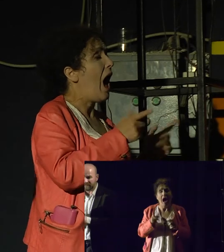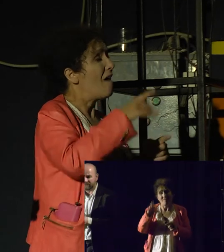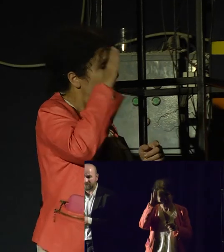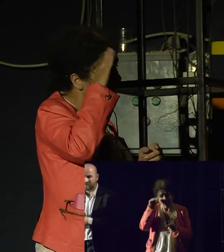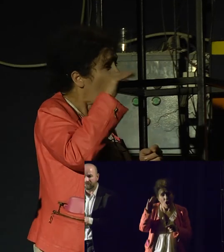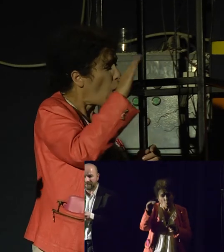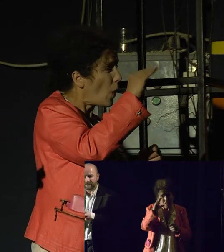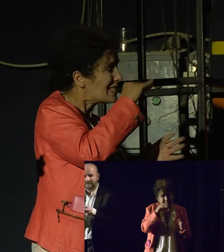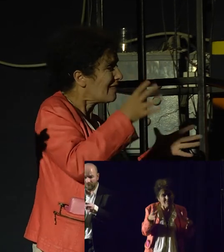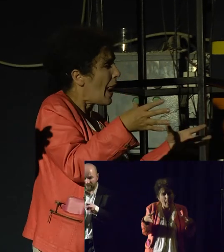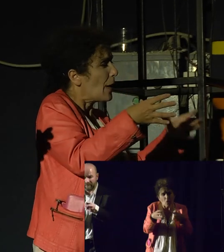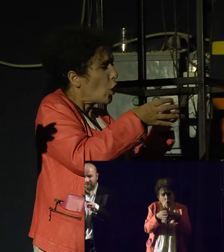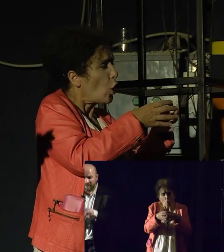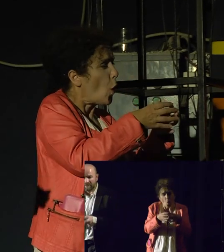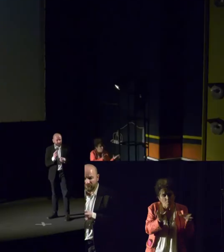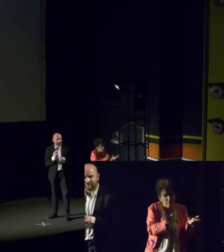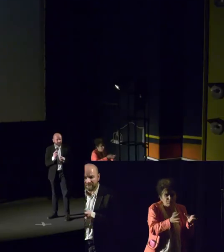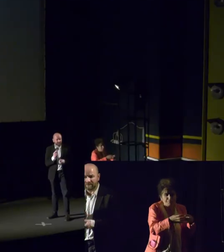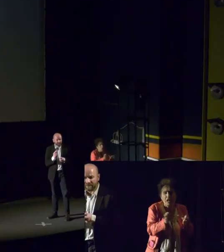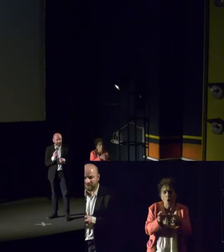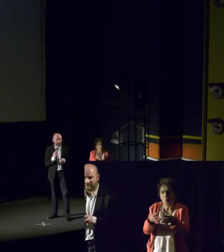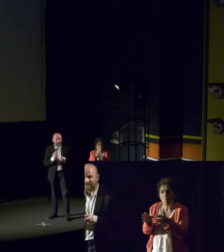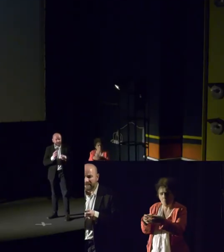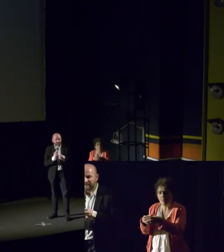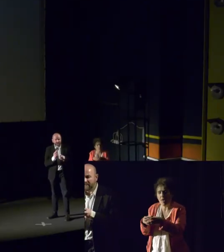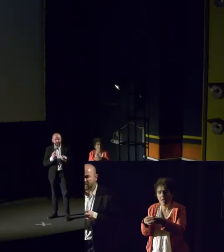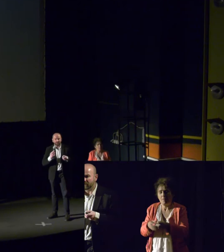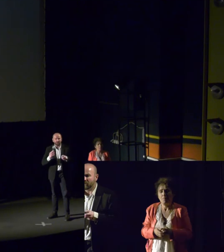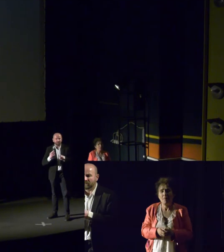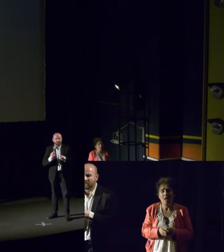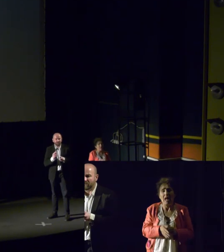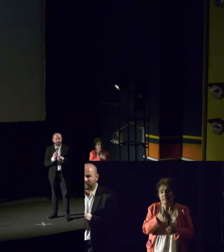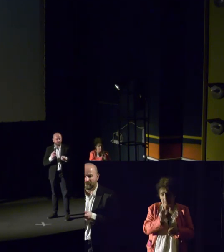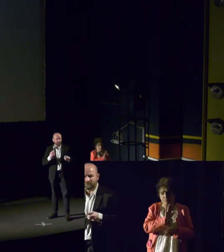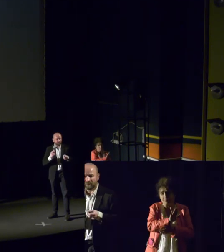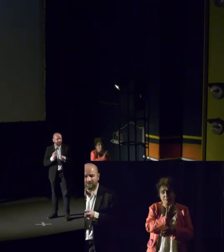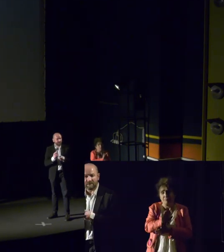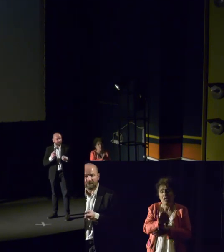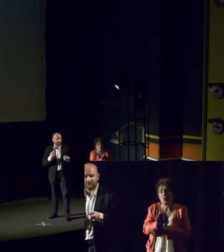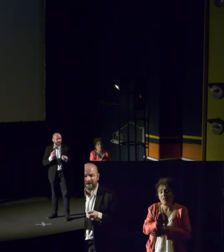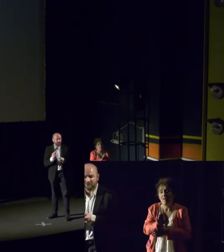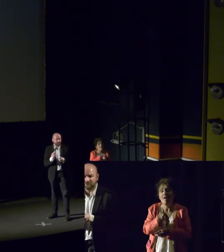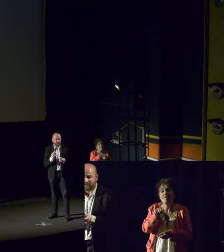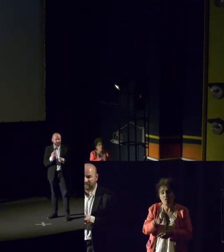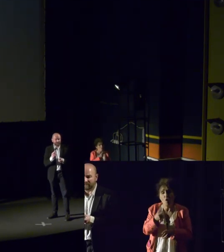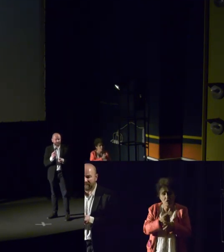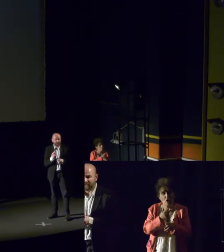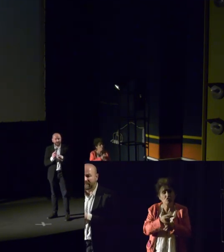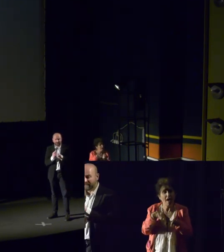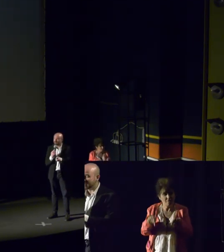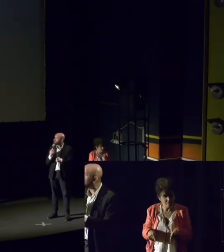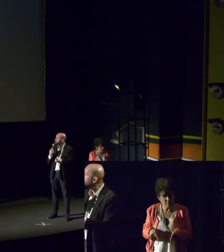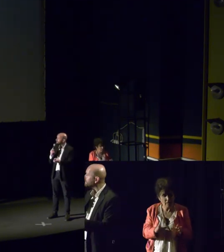have done an excellent job so that, while they are there present in the country, they are cordoned off from actual political